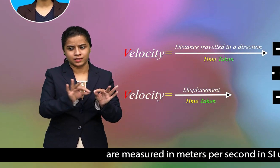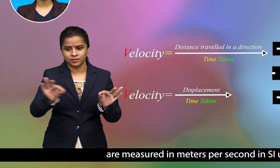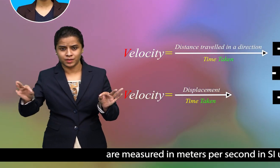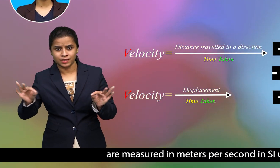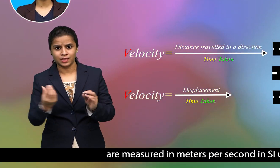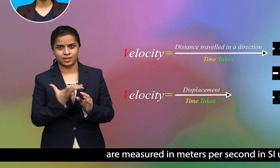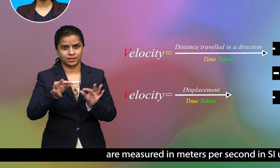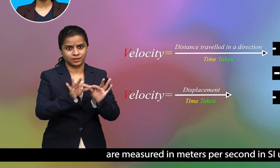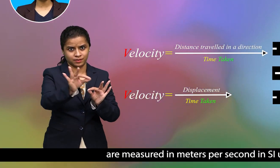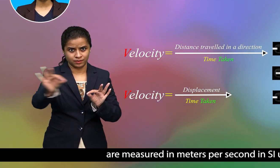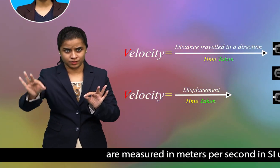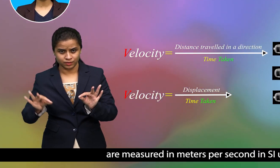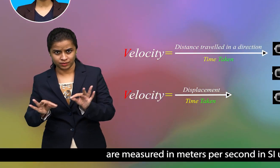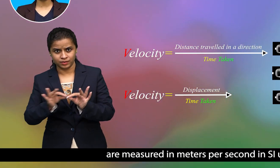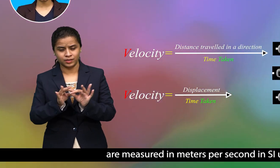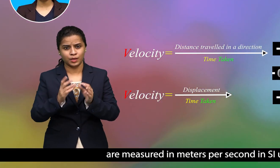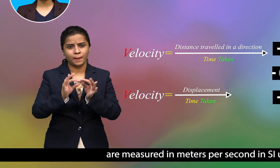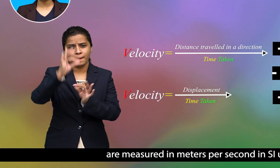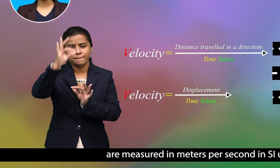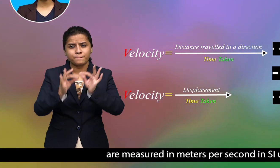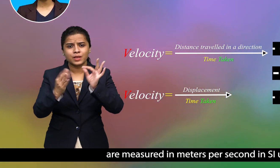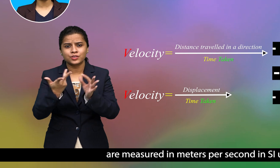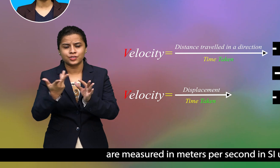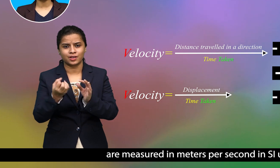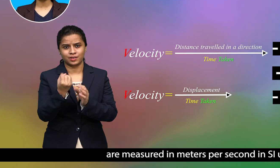measured in meters per second in SI units